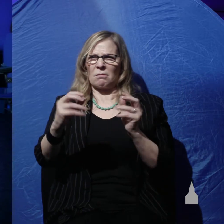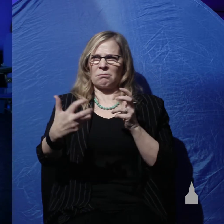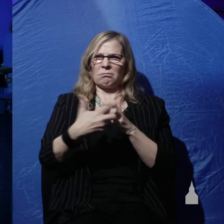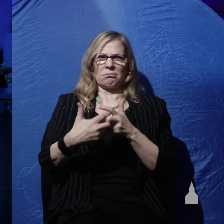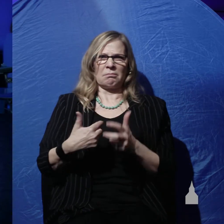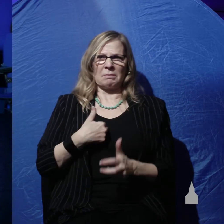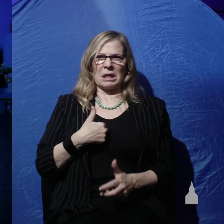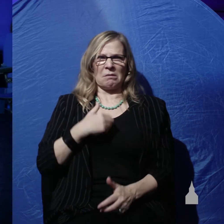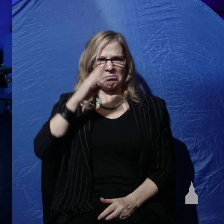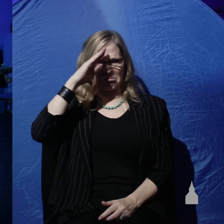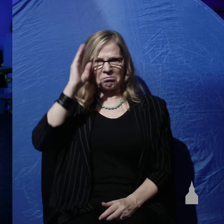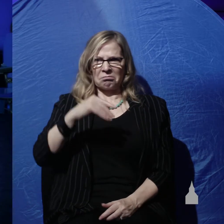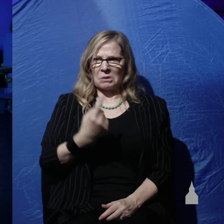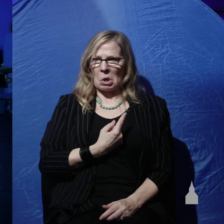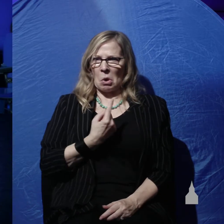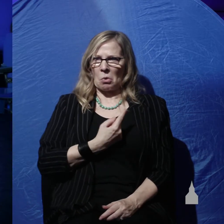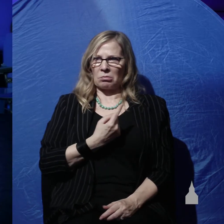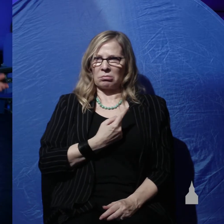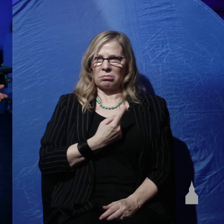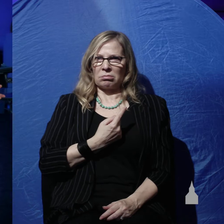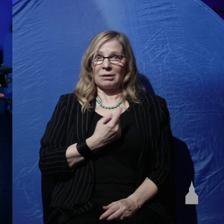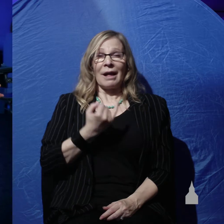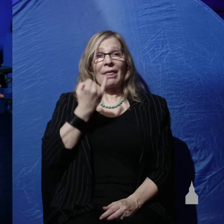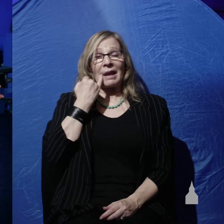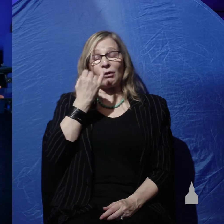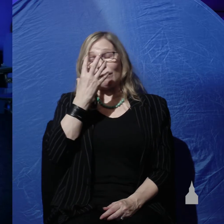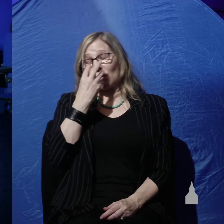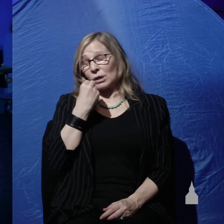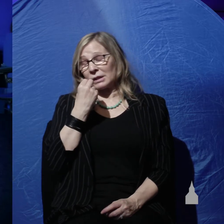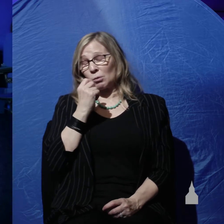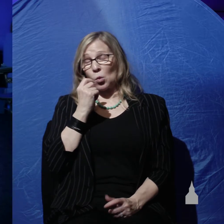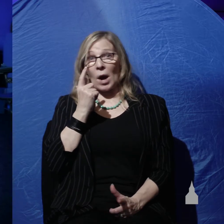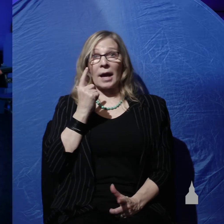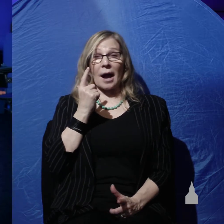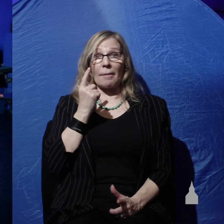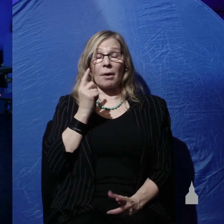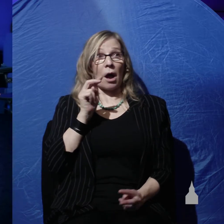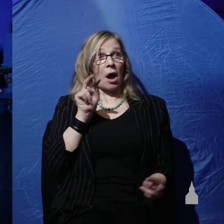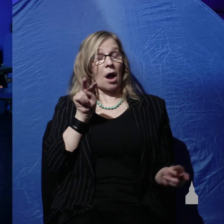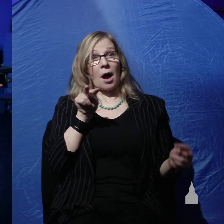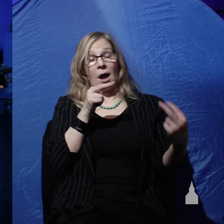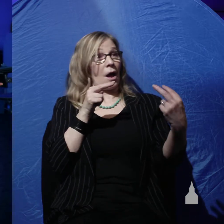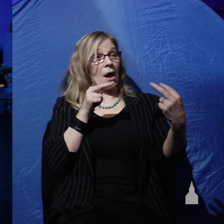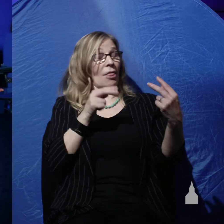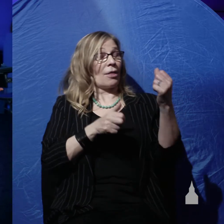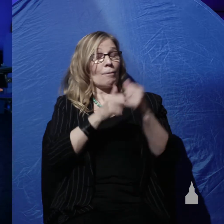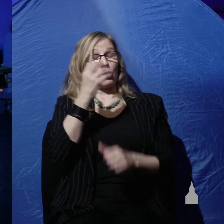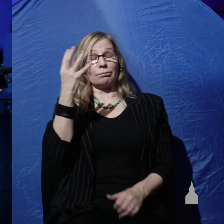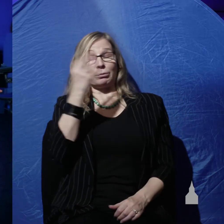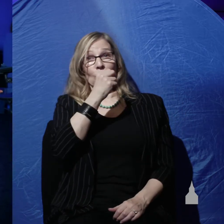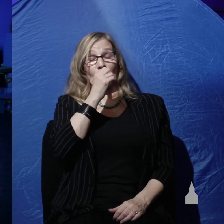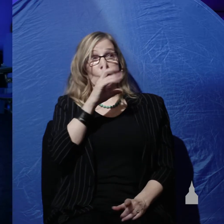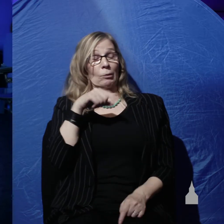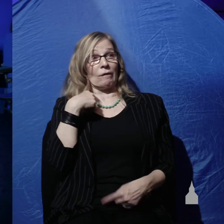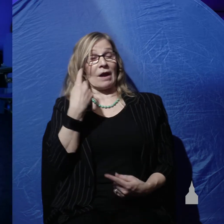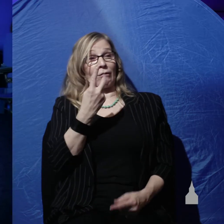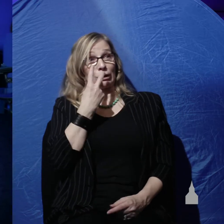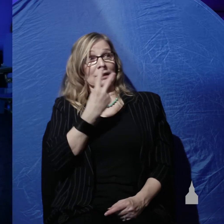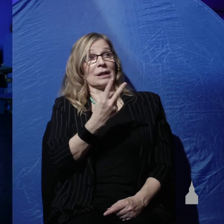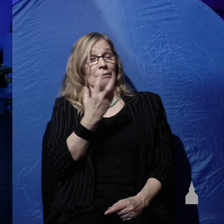that you're alone. And then if you fall asleep and you wake up and you lay eyes on the most beautiful woman you've ever seen, I mean you would be